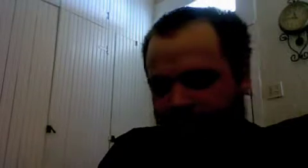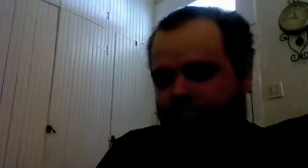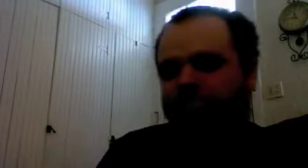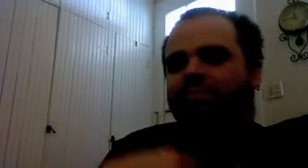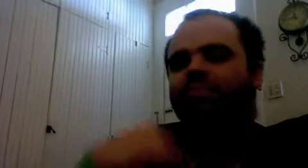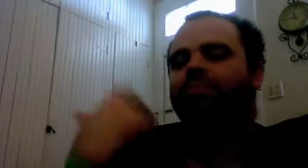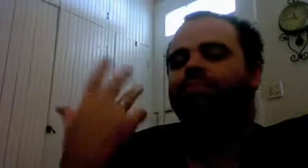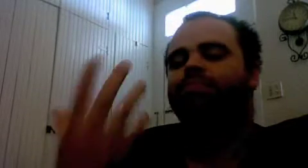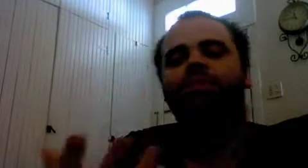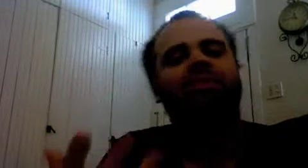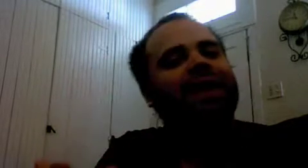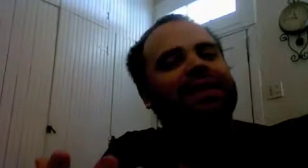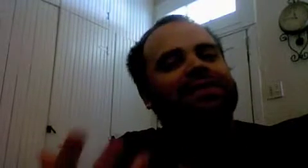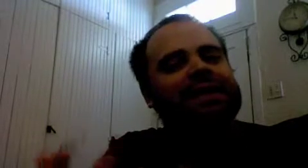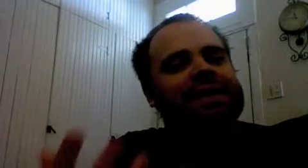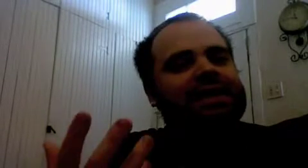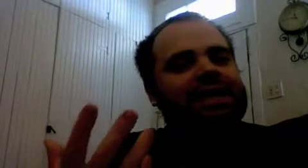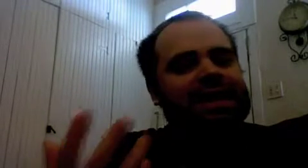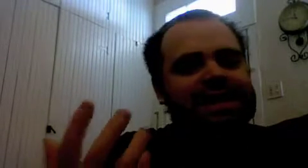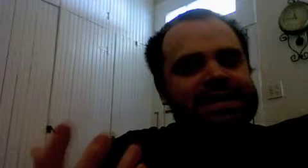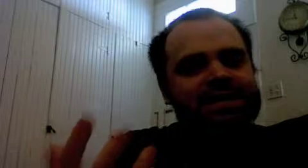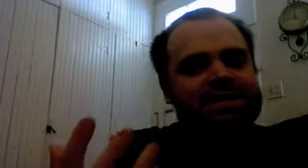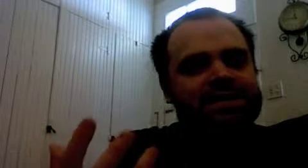provides his